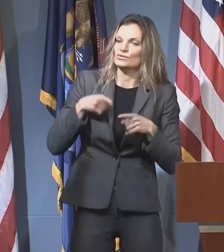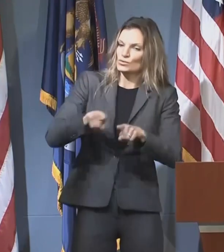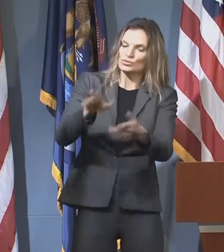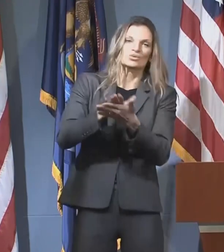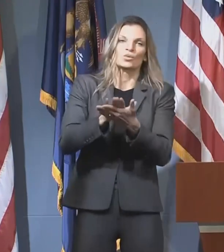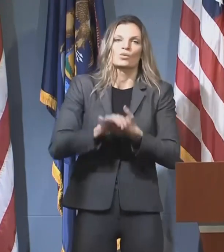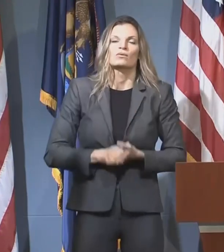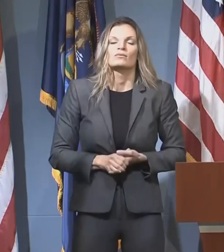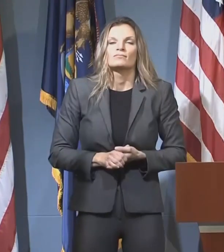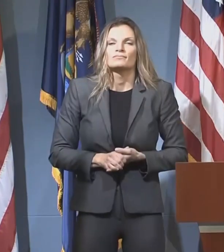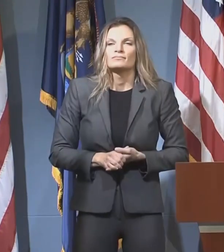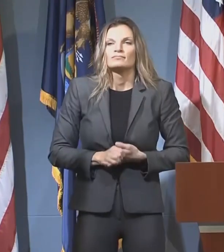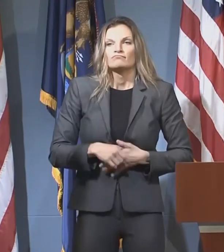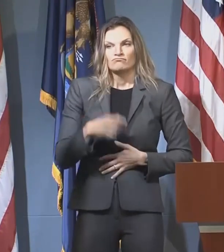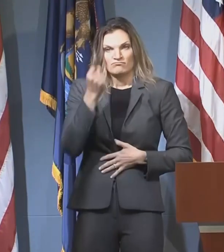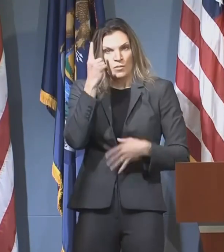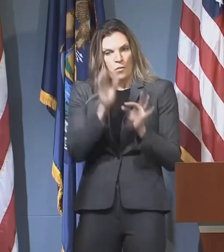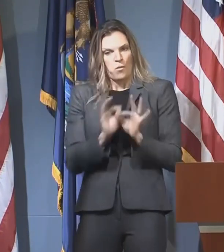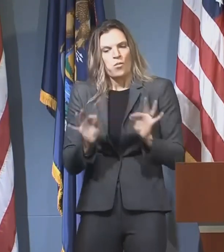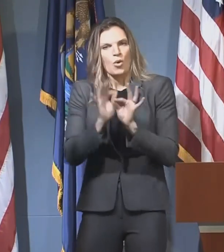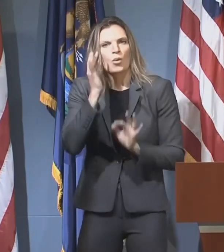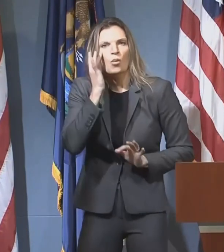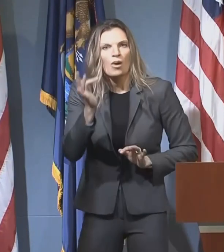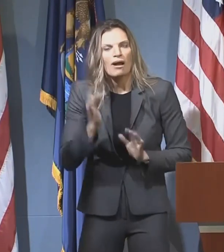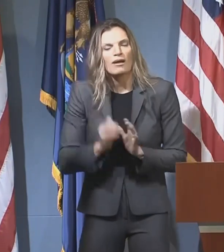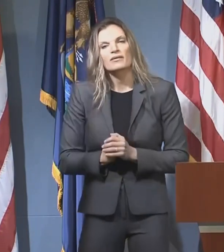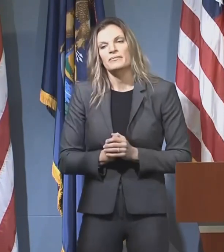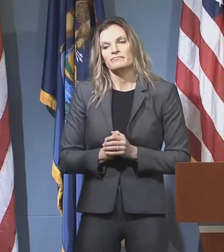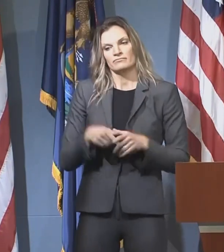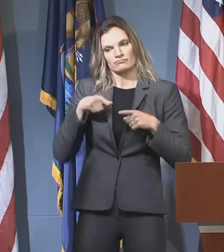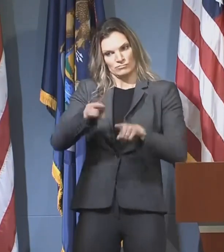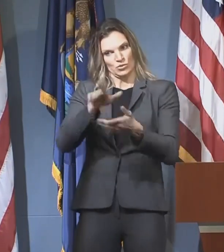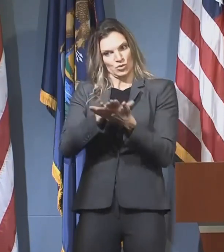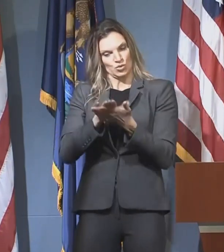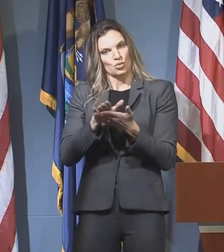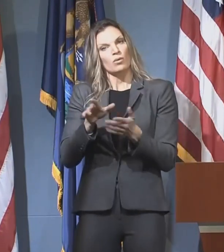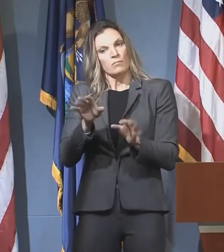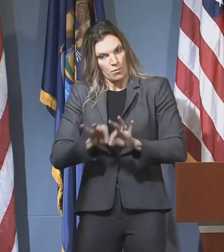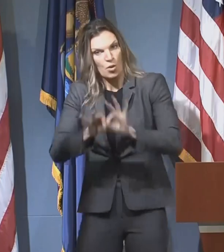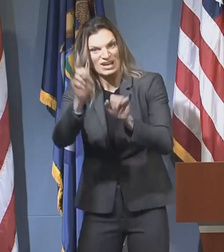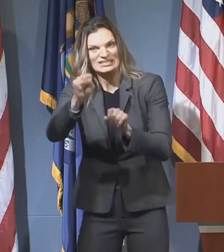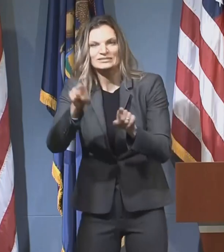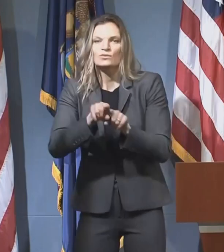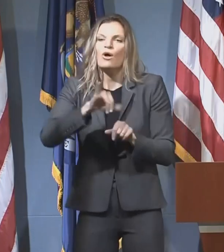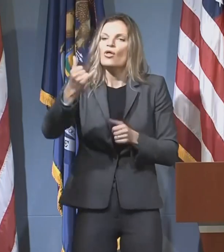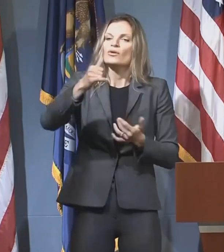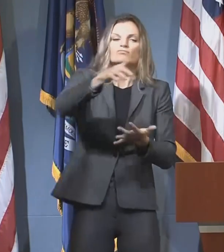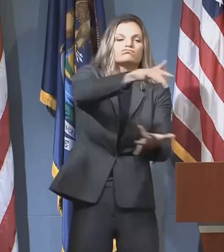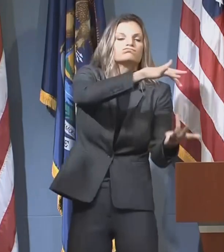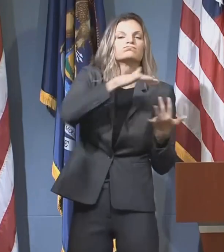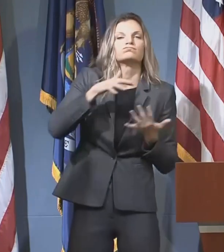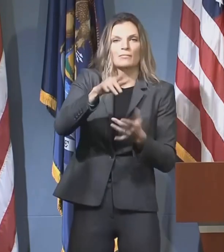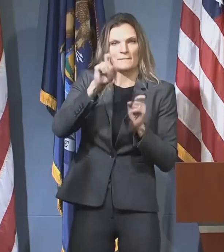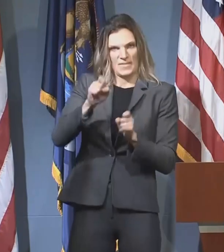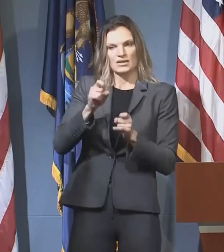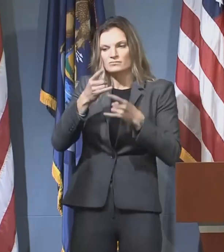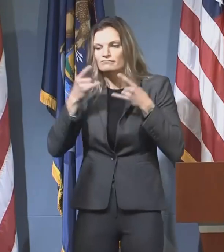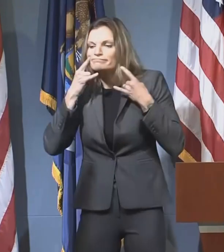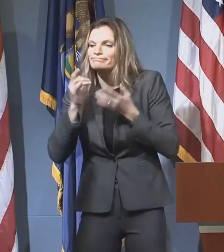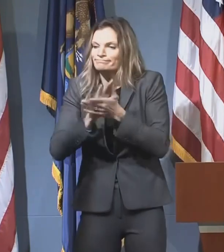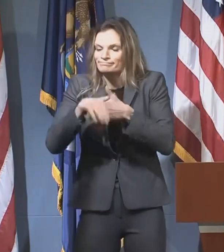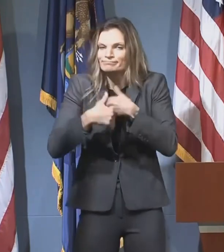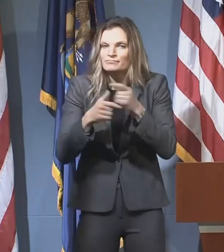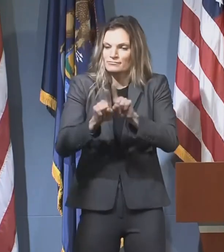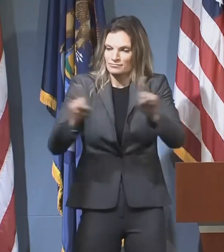This is not only important for when your child is physically in school. It's important if your child or anyone in the household is going